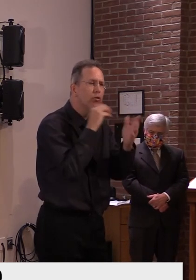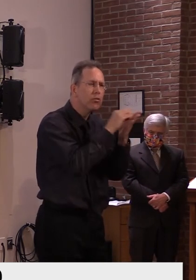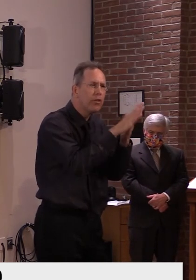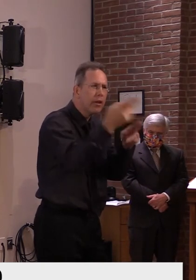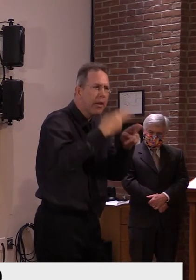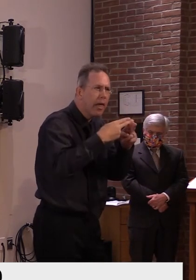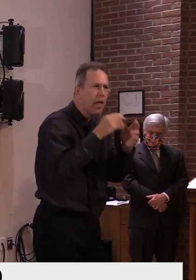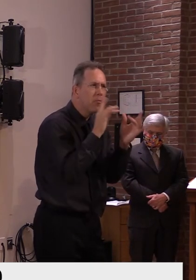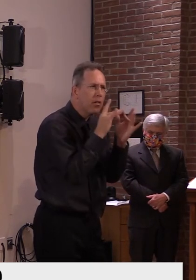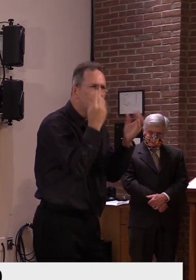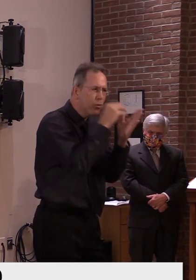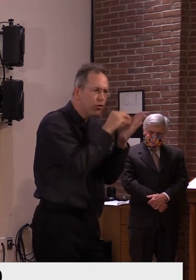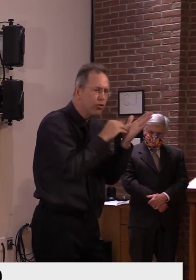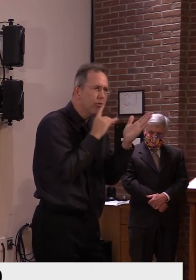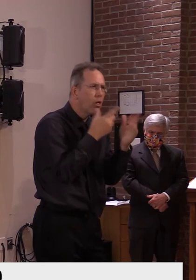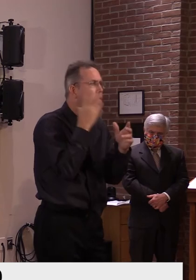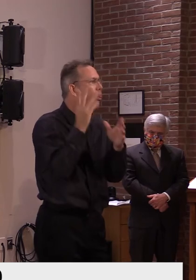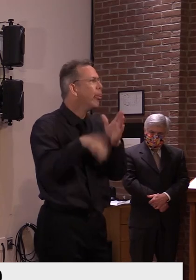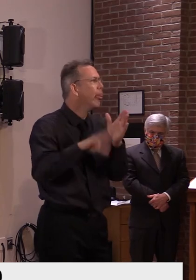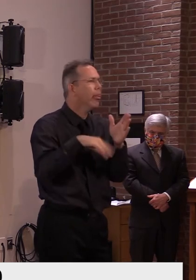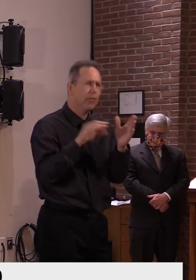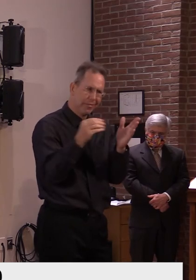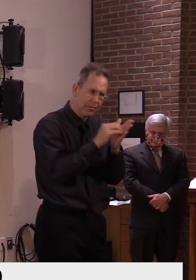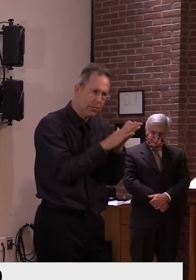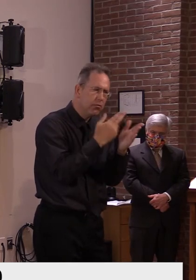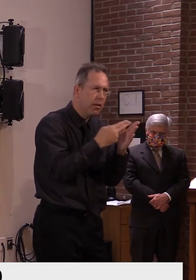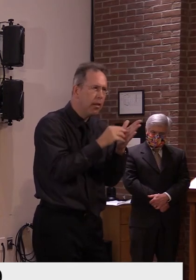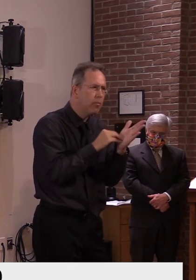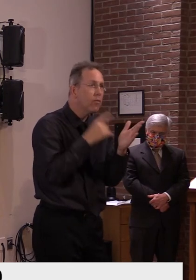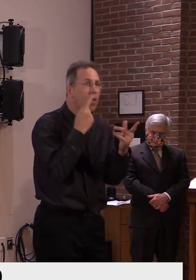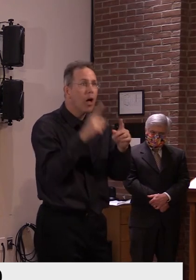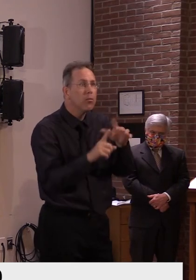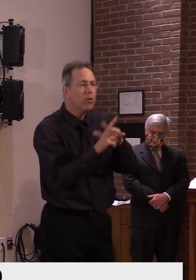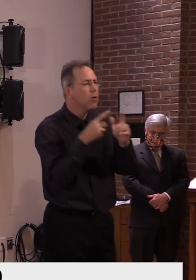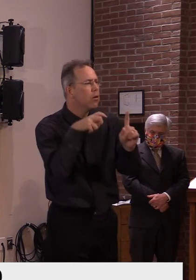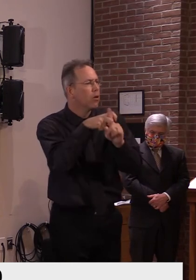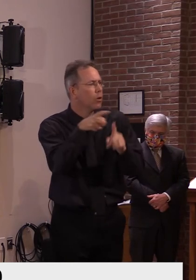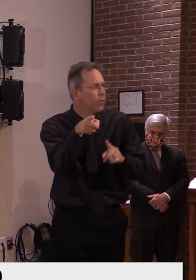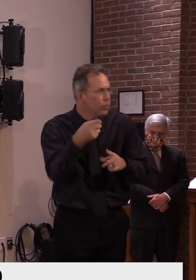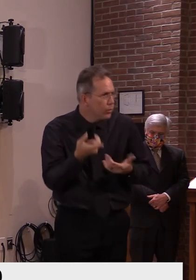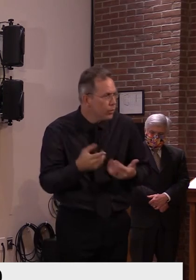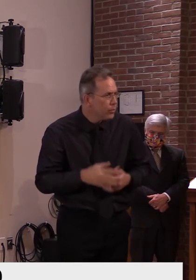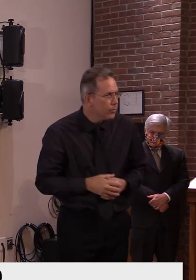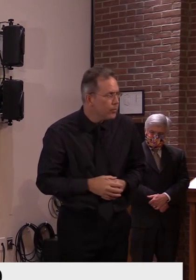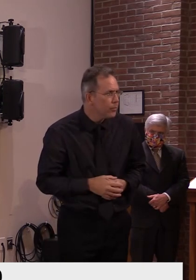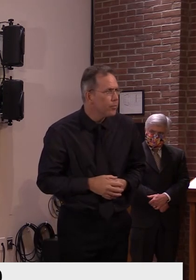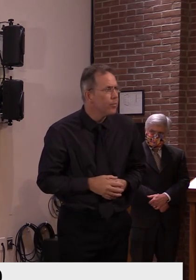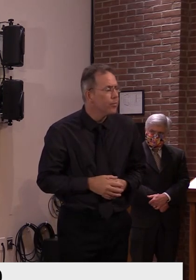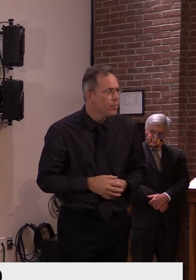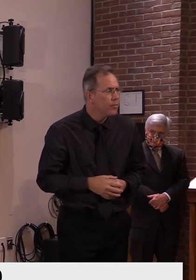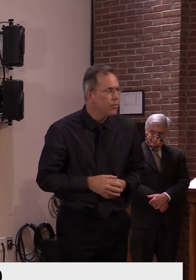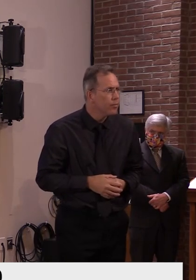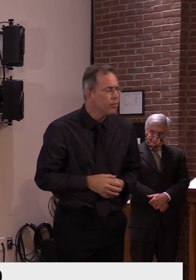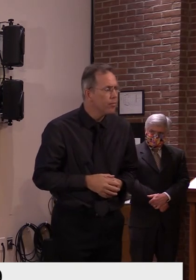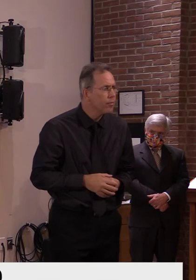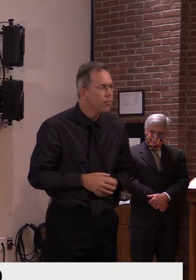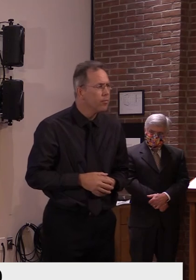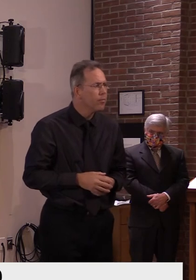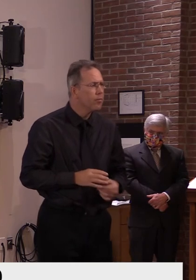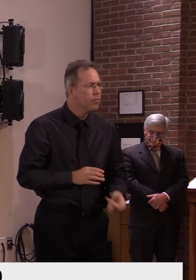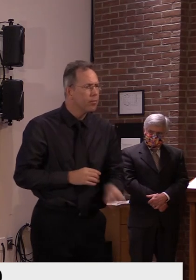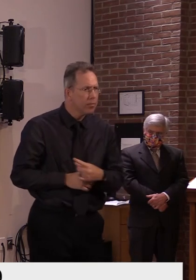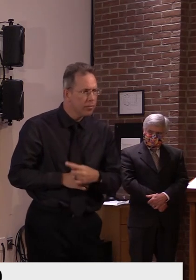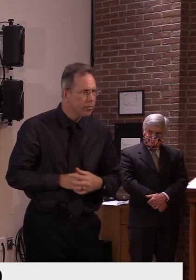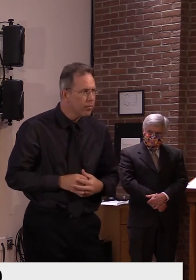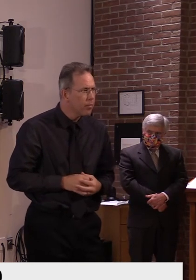My understanding is that approach currently that meets the guidance as long as the hotel has it, has these forms on file that they